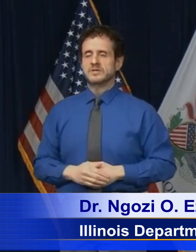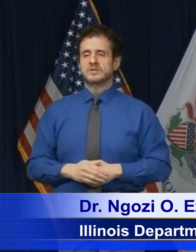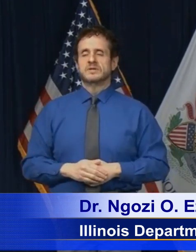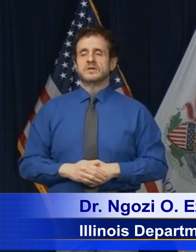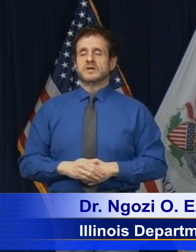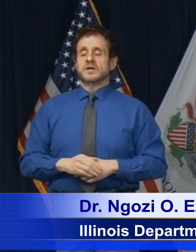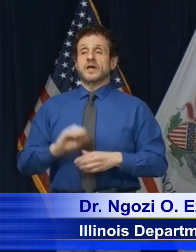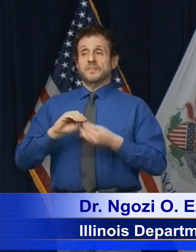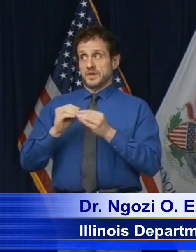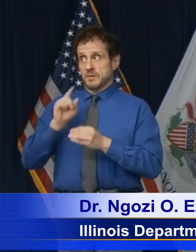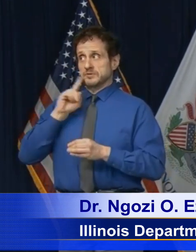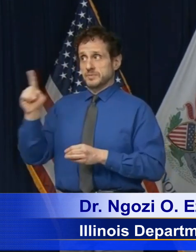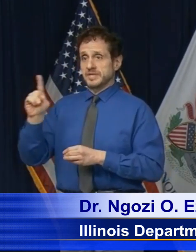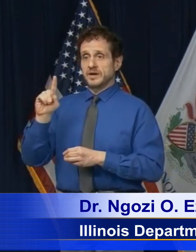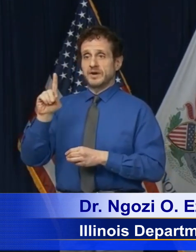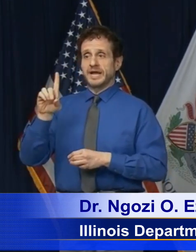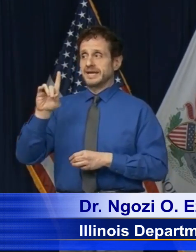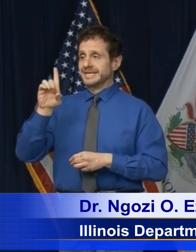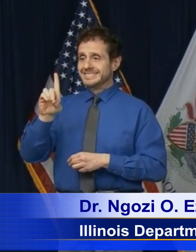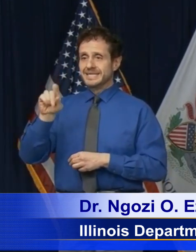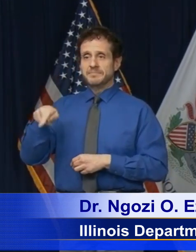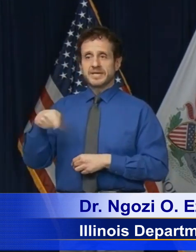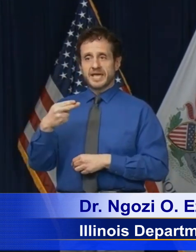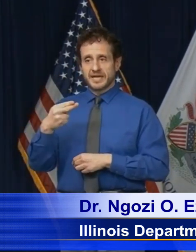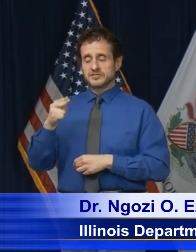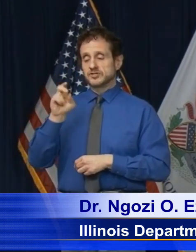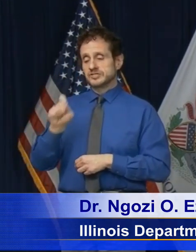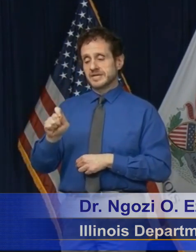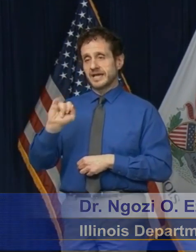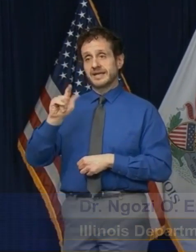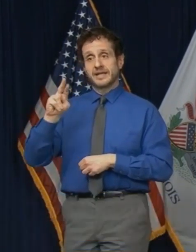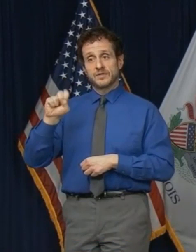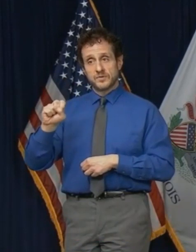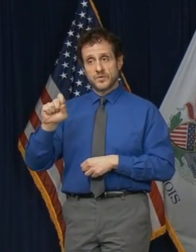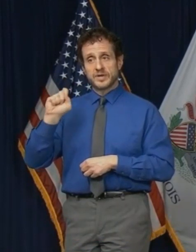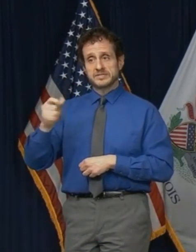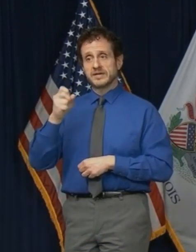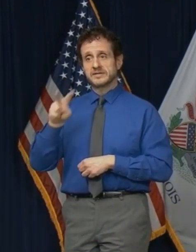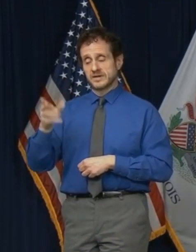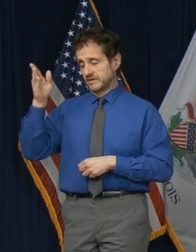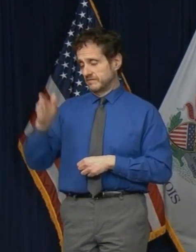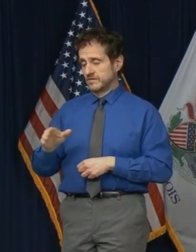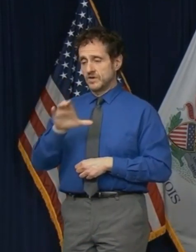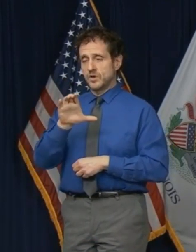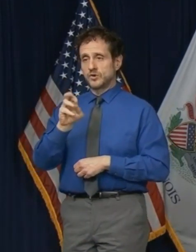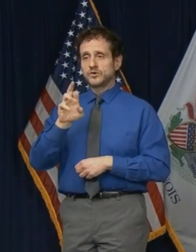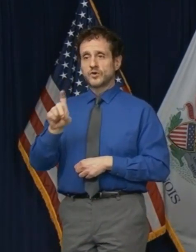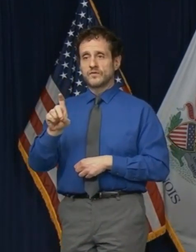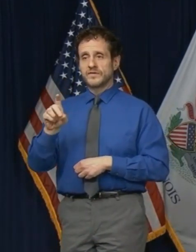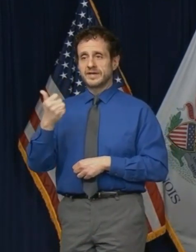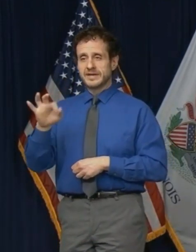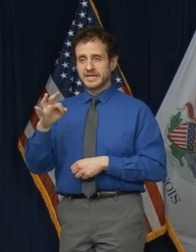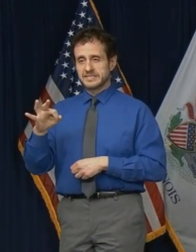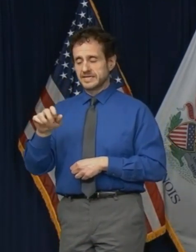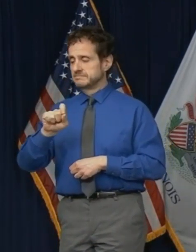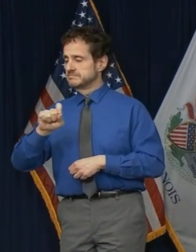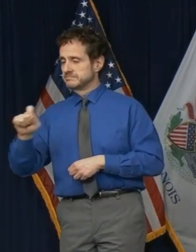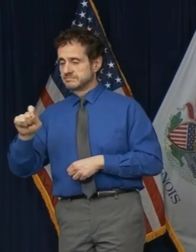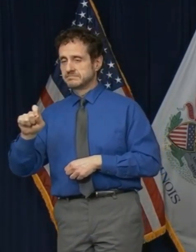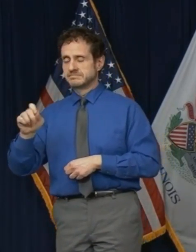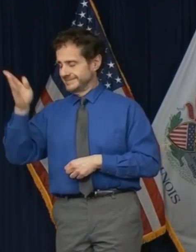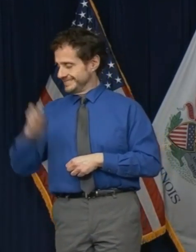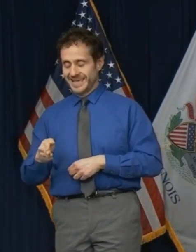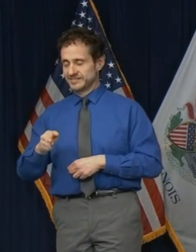website at dph.illinois.gov forward slash COVID-19 forward slash